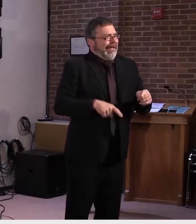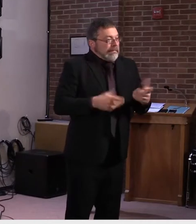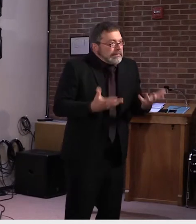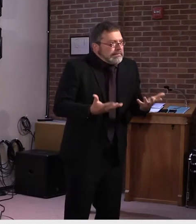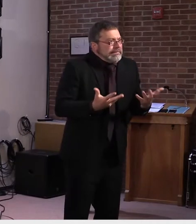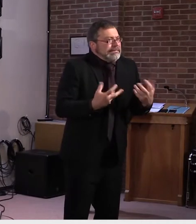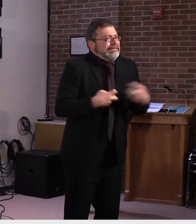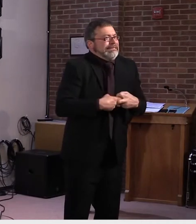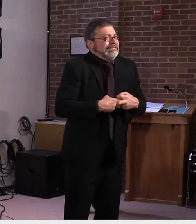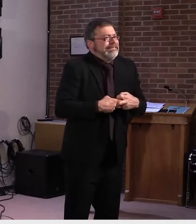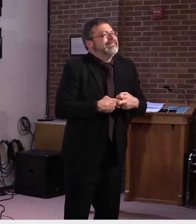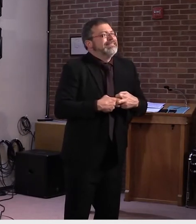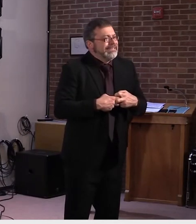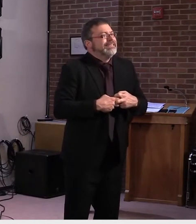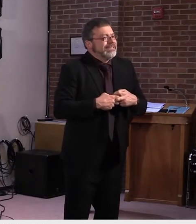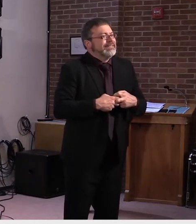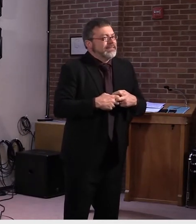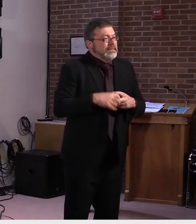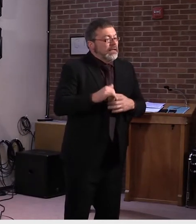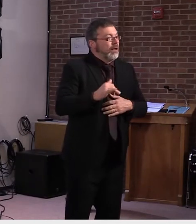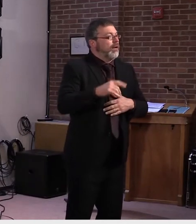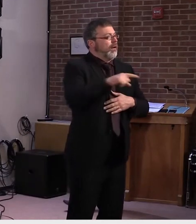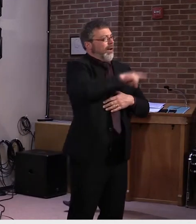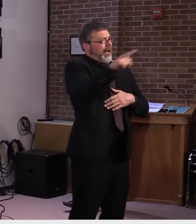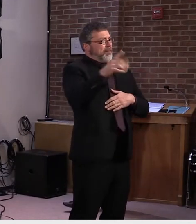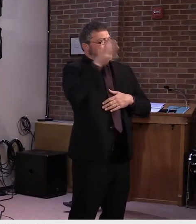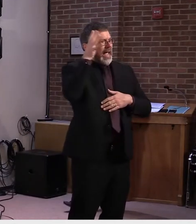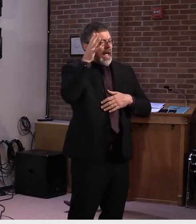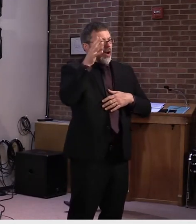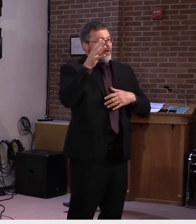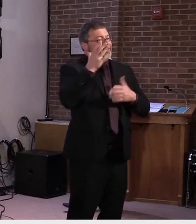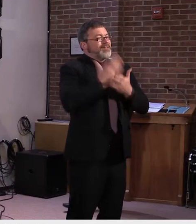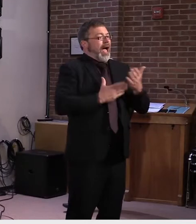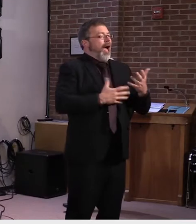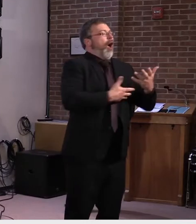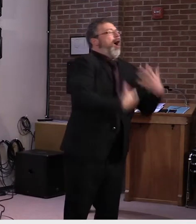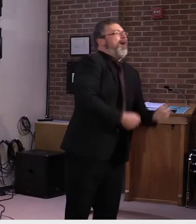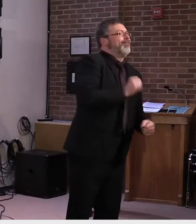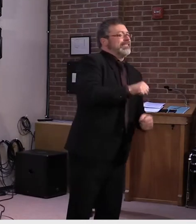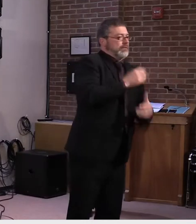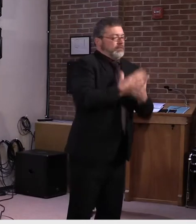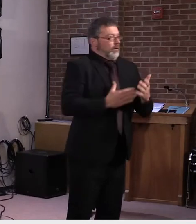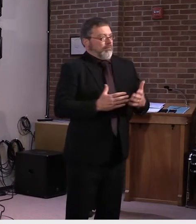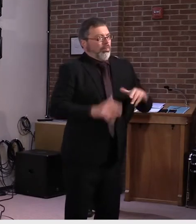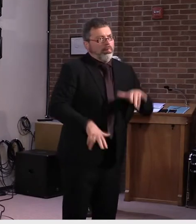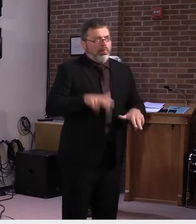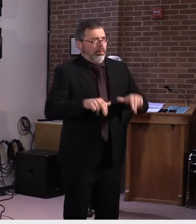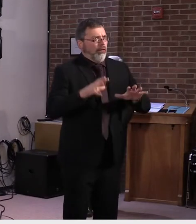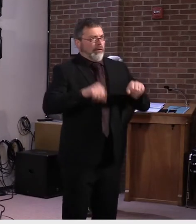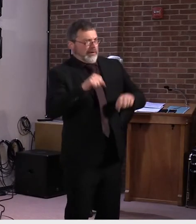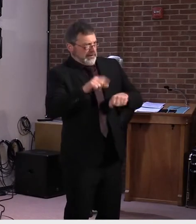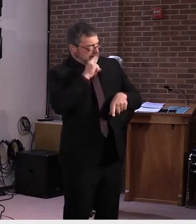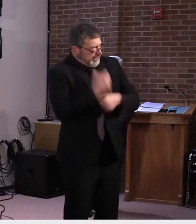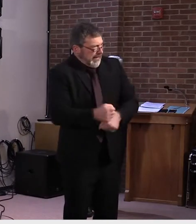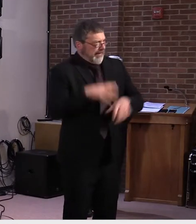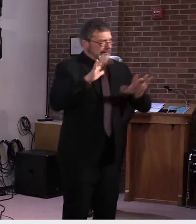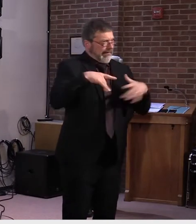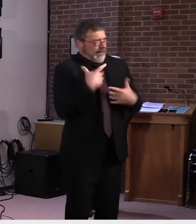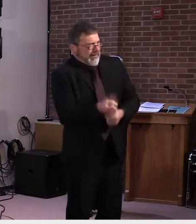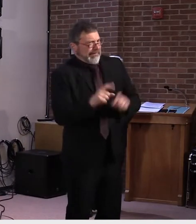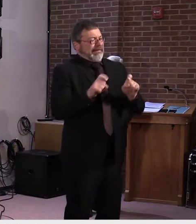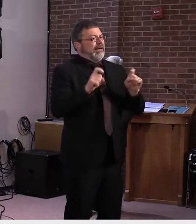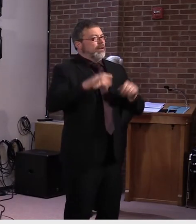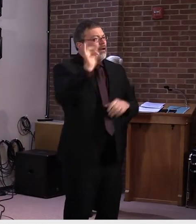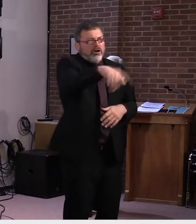a challenge when we move back and forth between in-person and remote learning. In the upcoming legislative